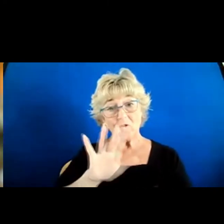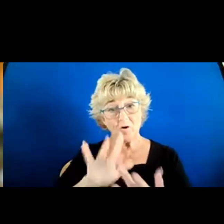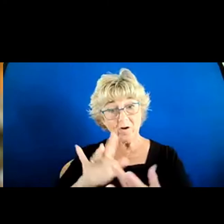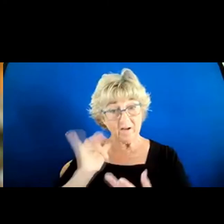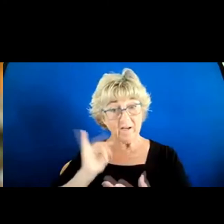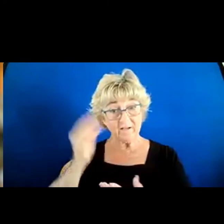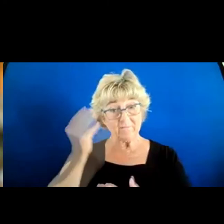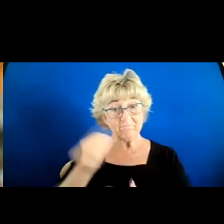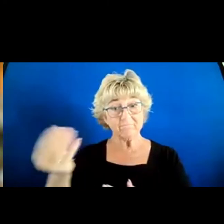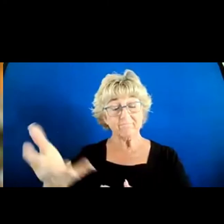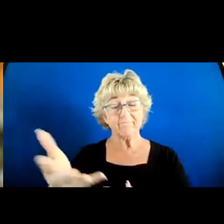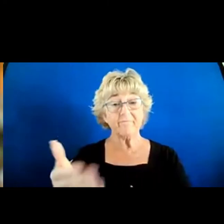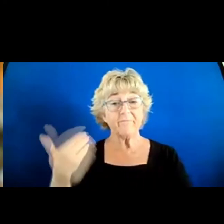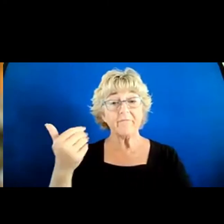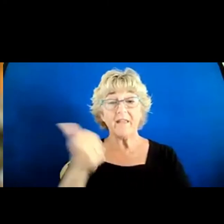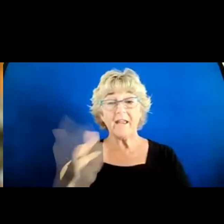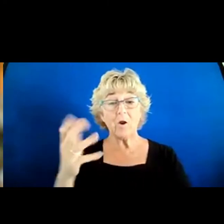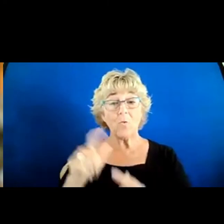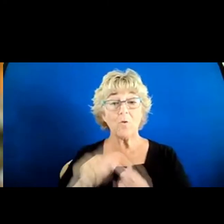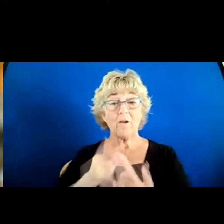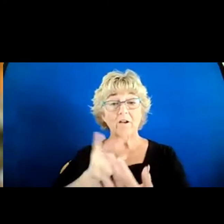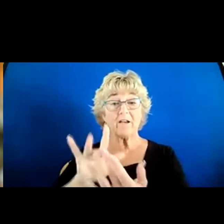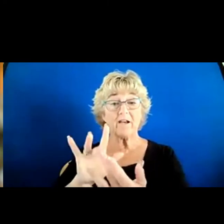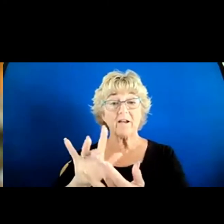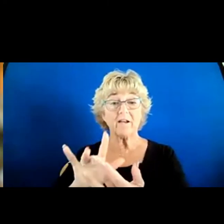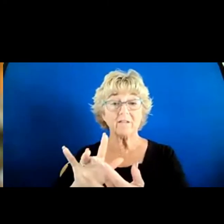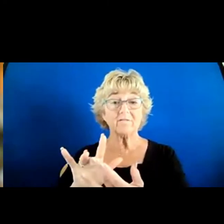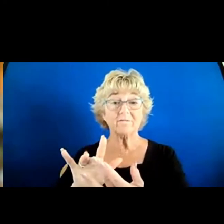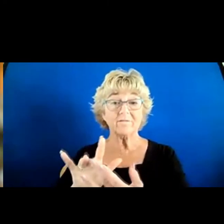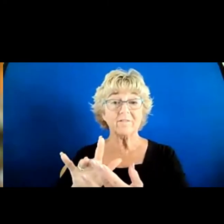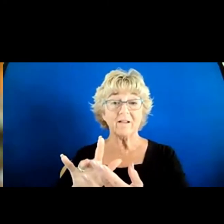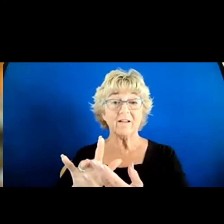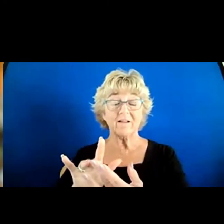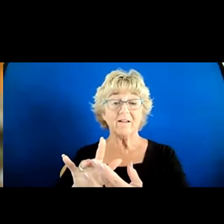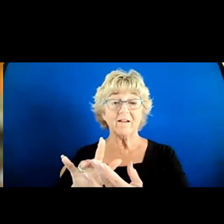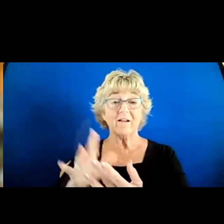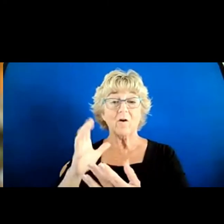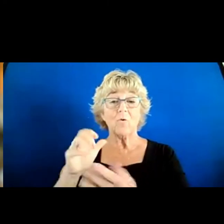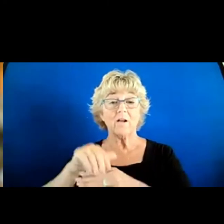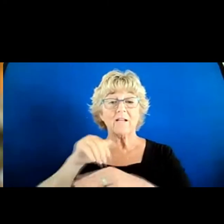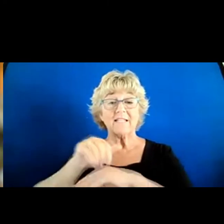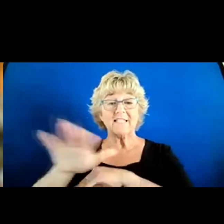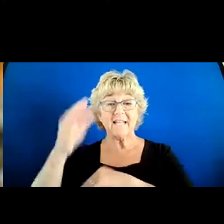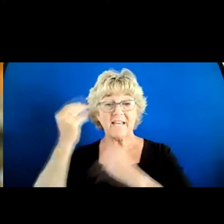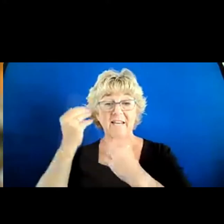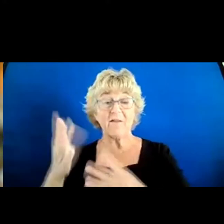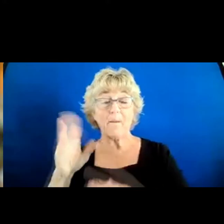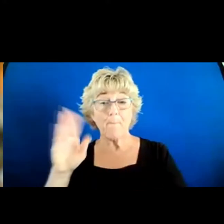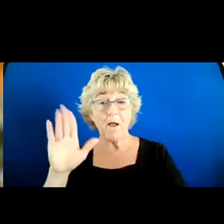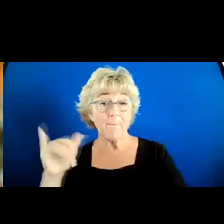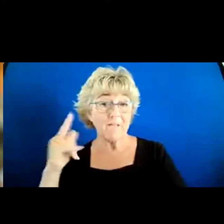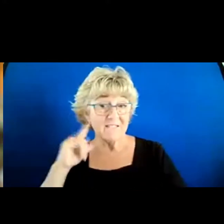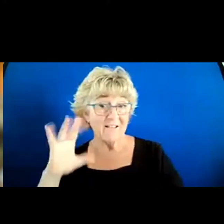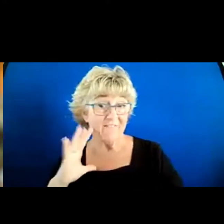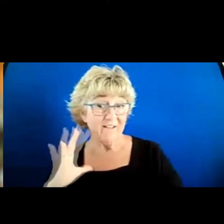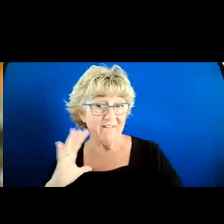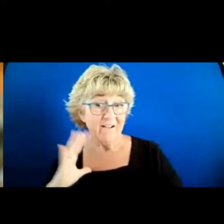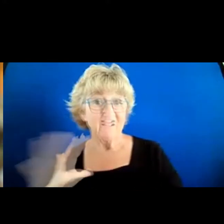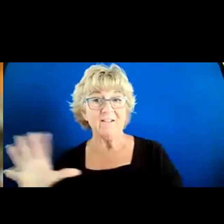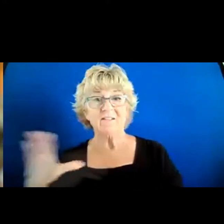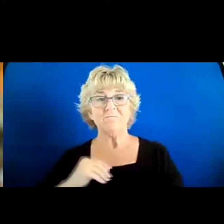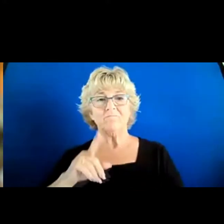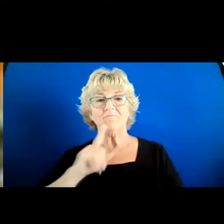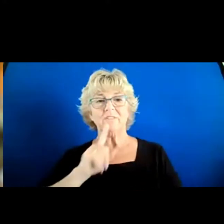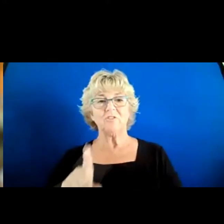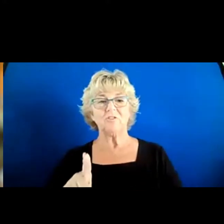pass on, Bobby? So, anybody want to contact Bobby? That's how we normally do it if we want to send on information. Bobby, does that sound good? Absolutely.